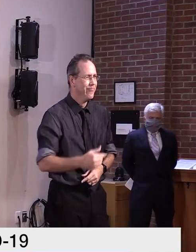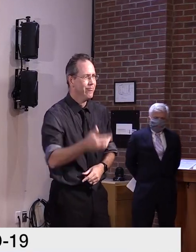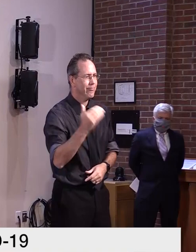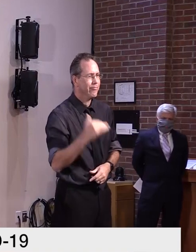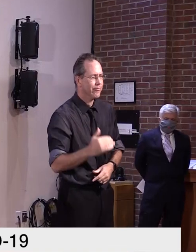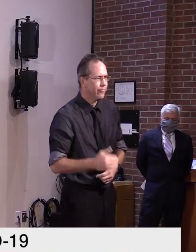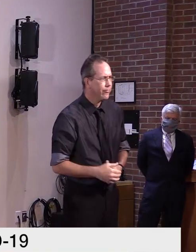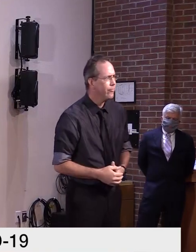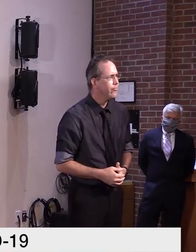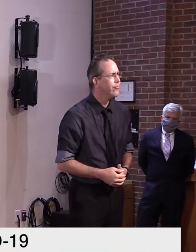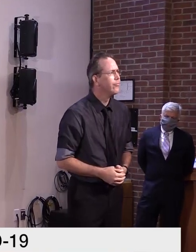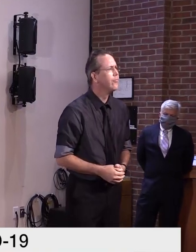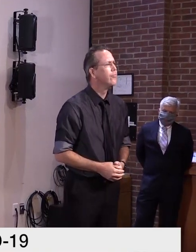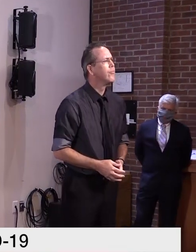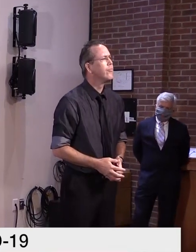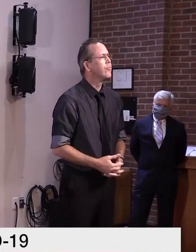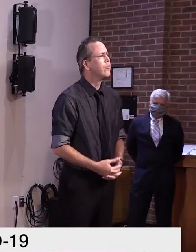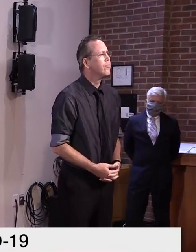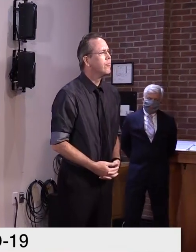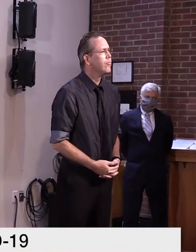Lisa, the Associated Press.